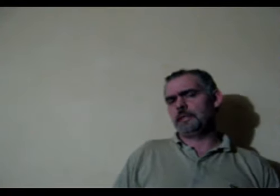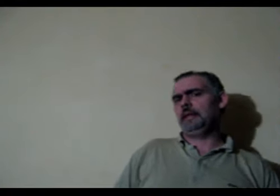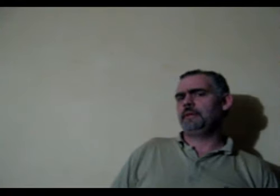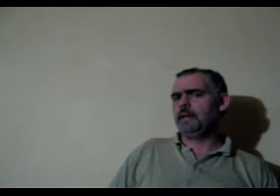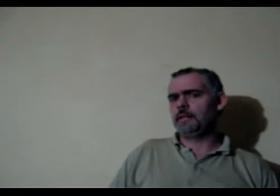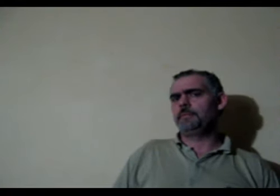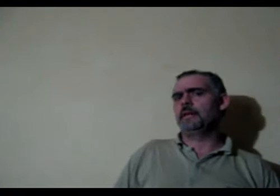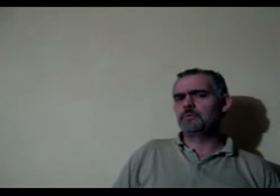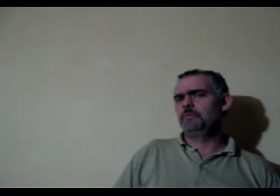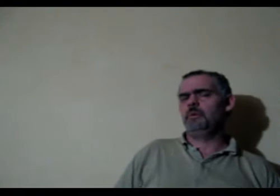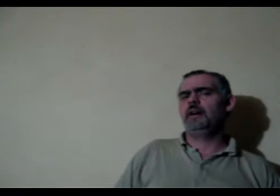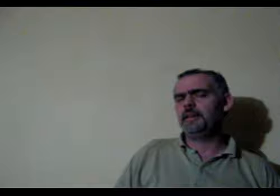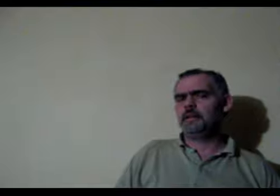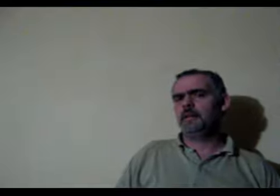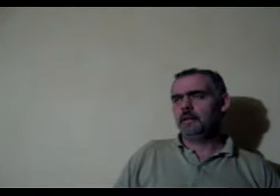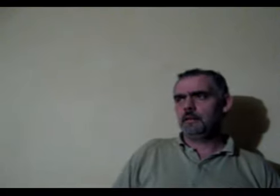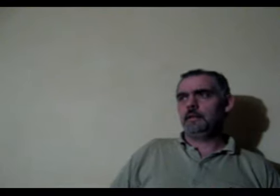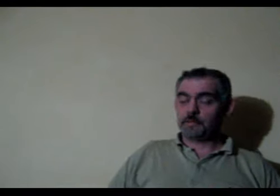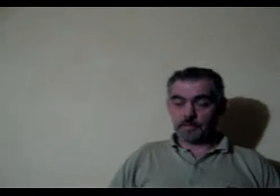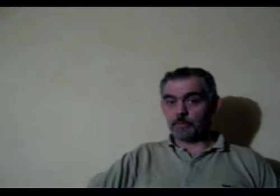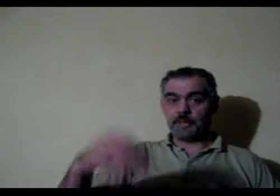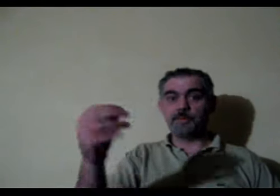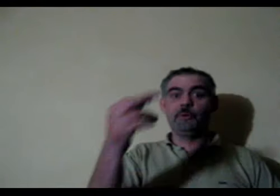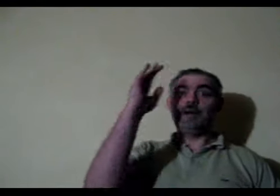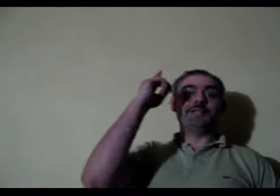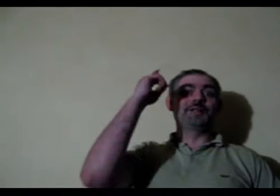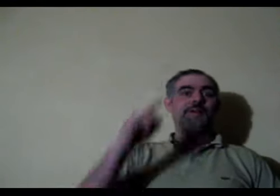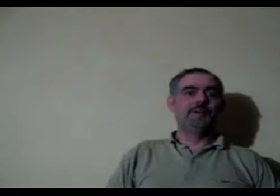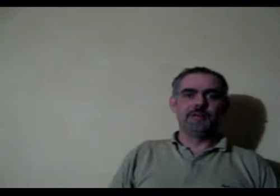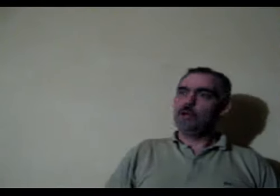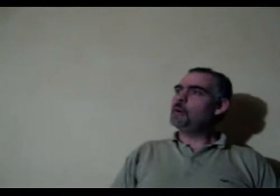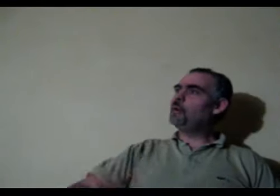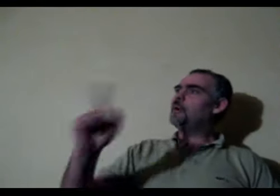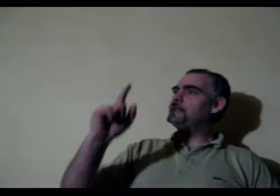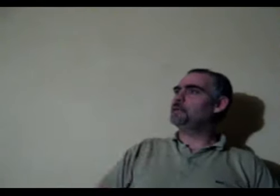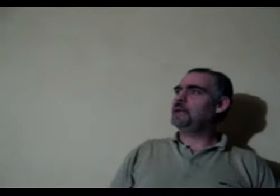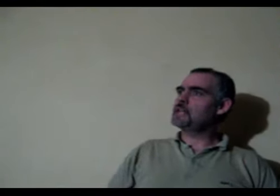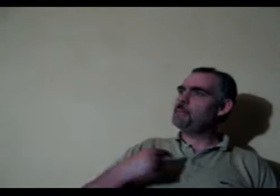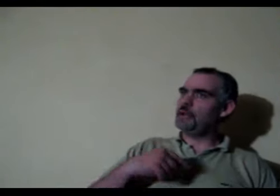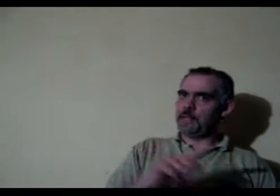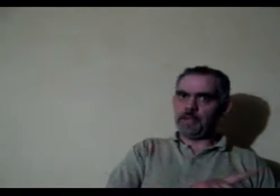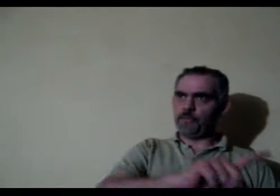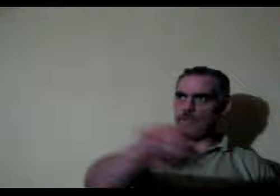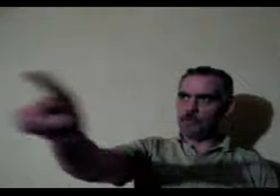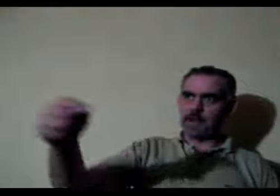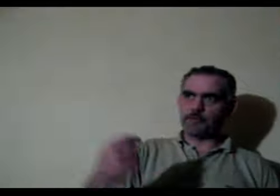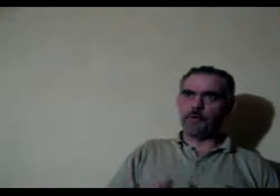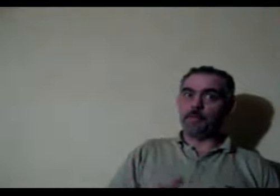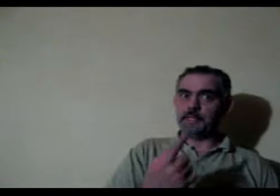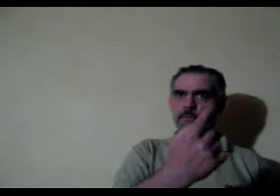people using their left hand in the past why? yes everyone has to be right we're all right ok because I'm right and therefore you will have to